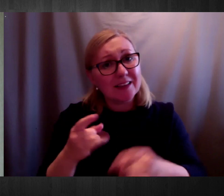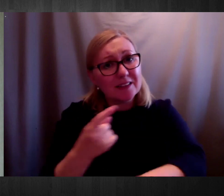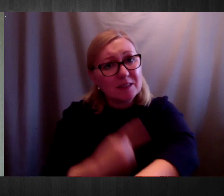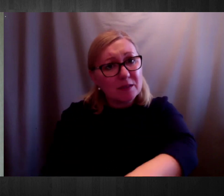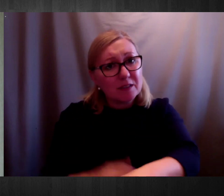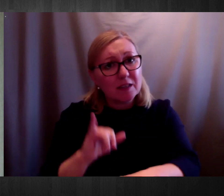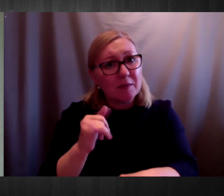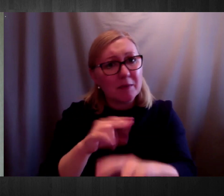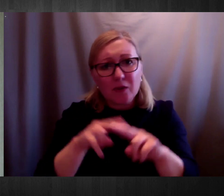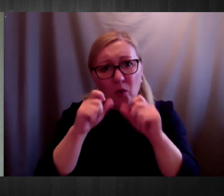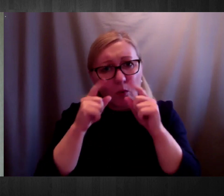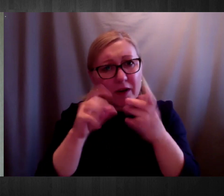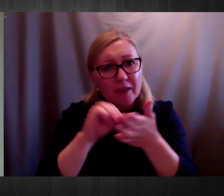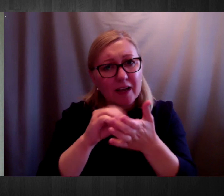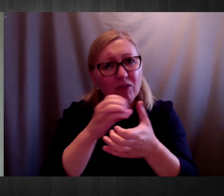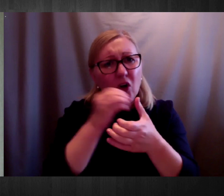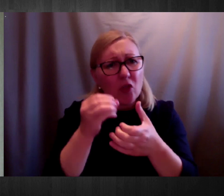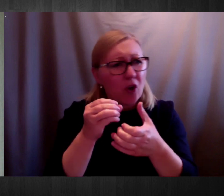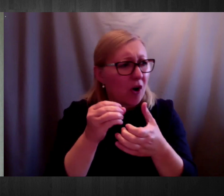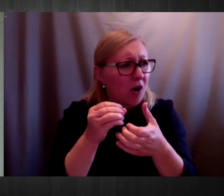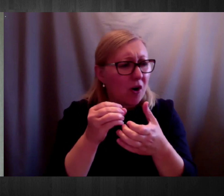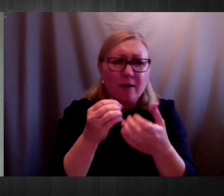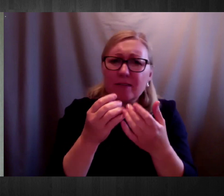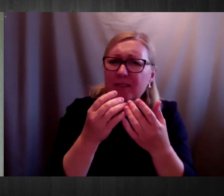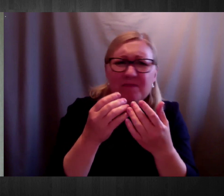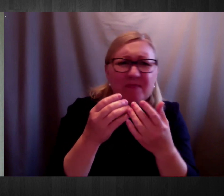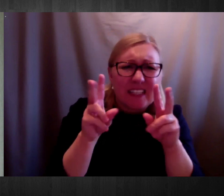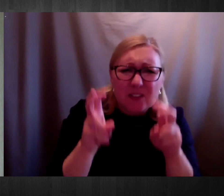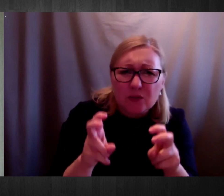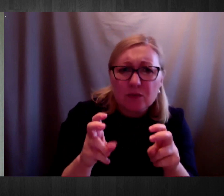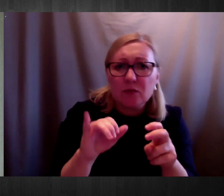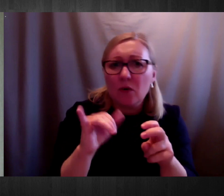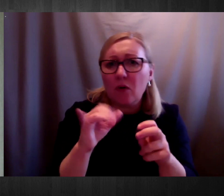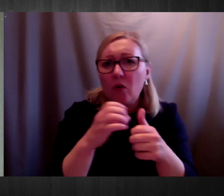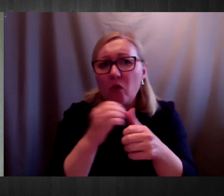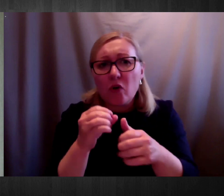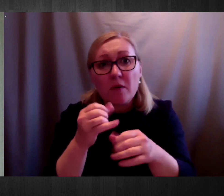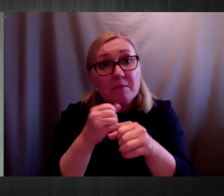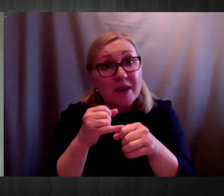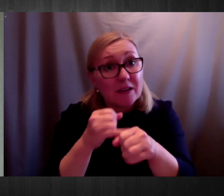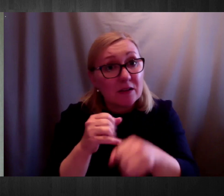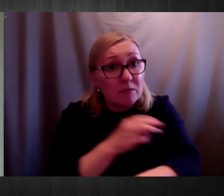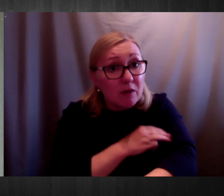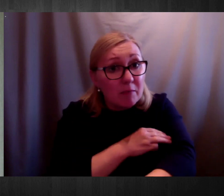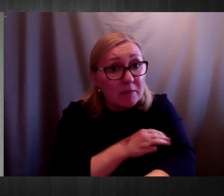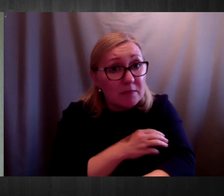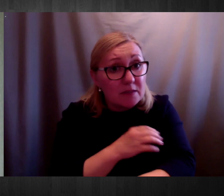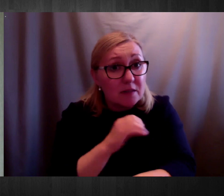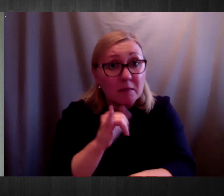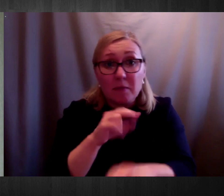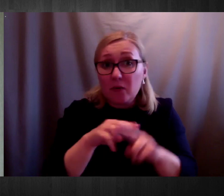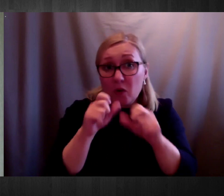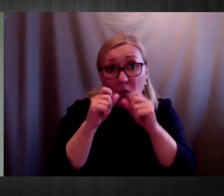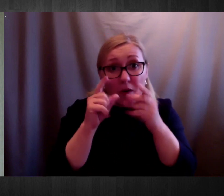and the need for regular general medical health checks. As the Mental Health Commission